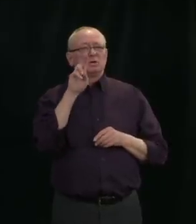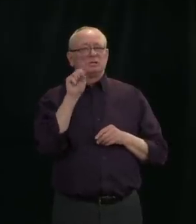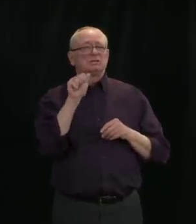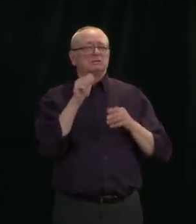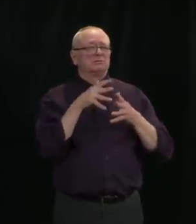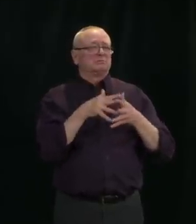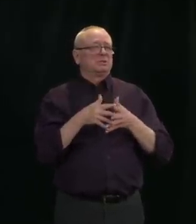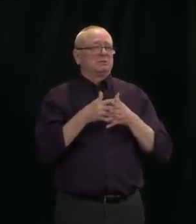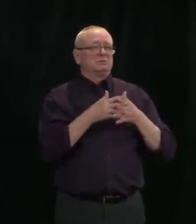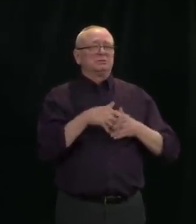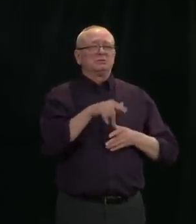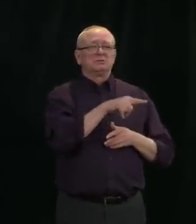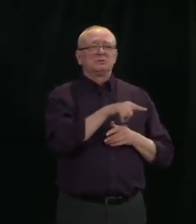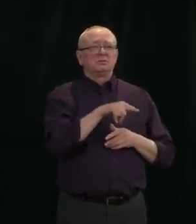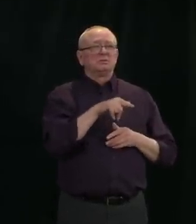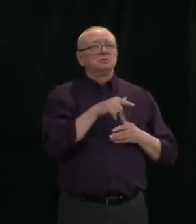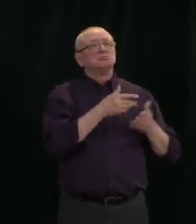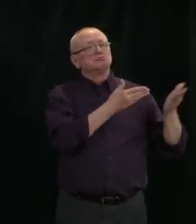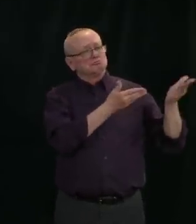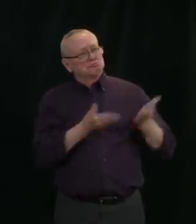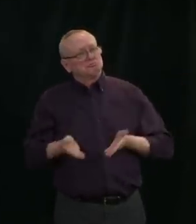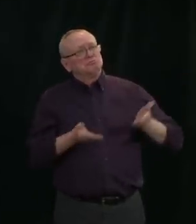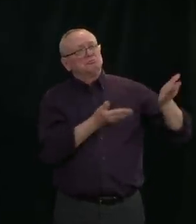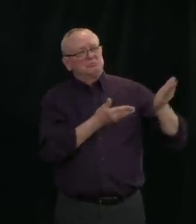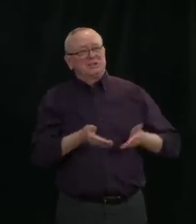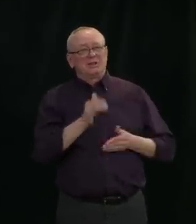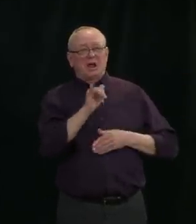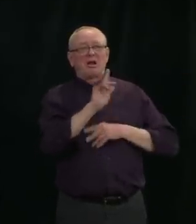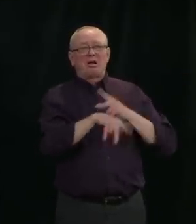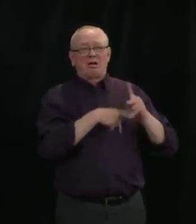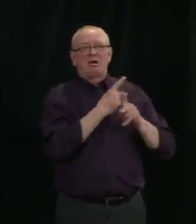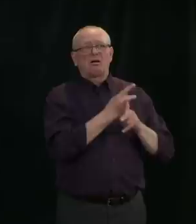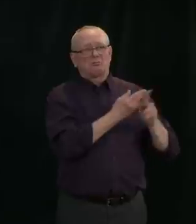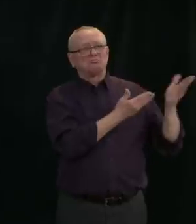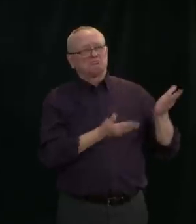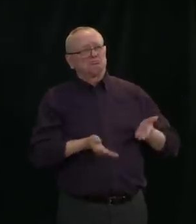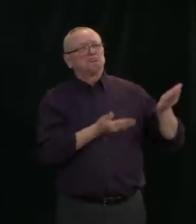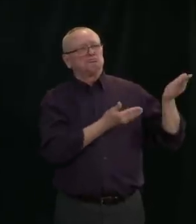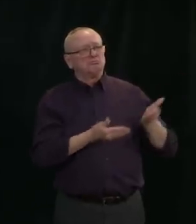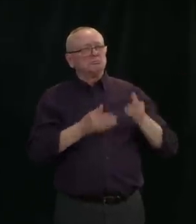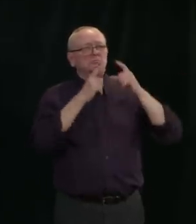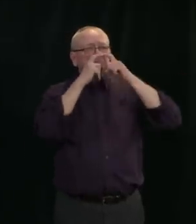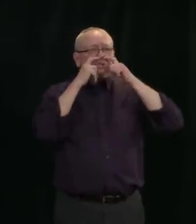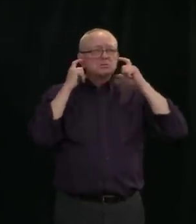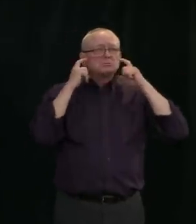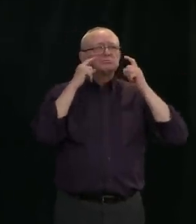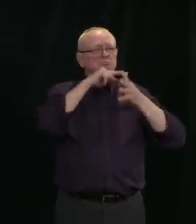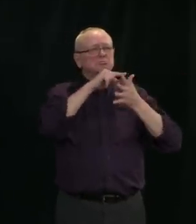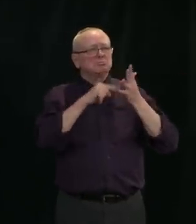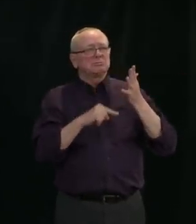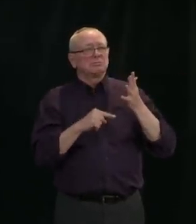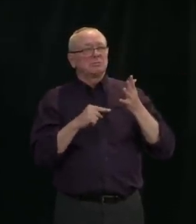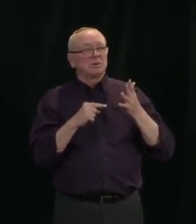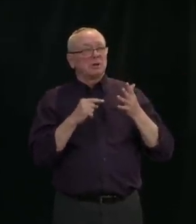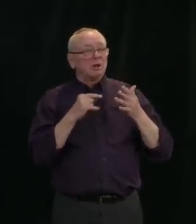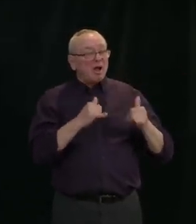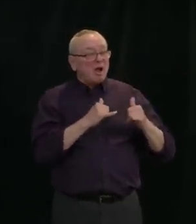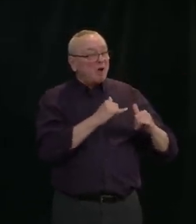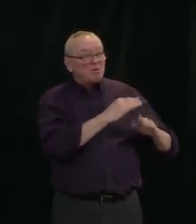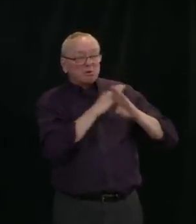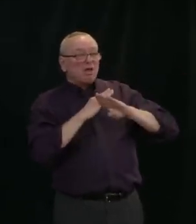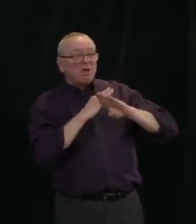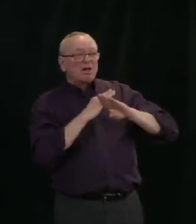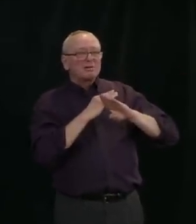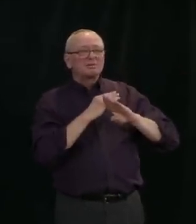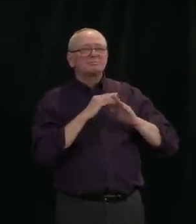equipment. But it also underscores why we must produce our own critical equipment here at home because apparently